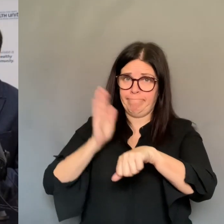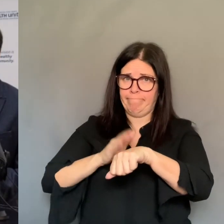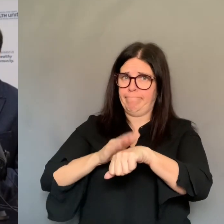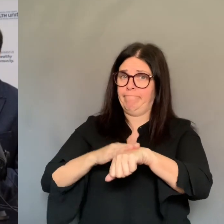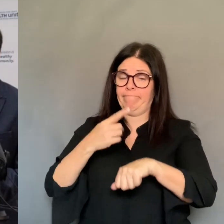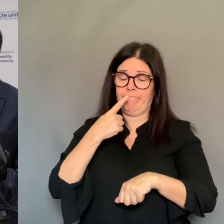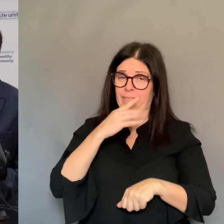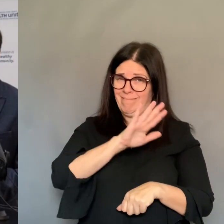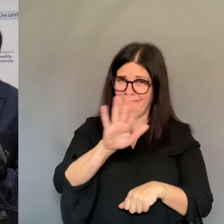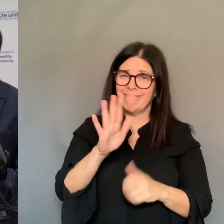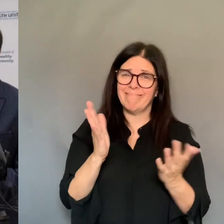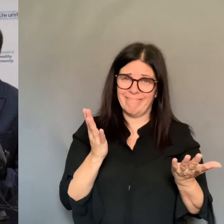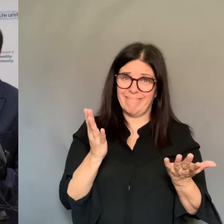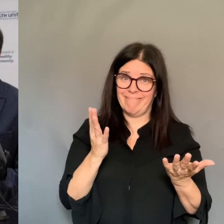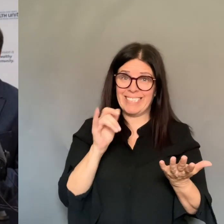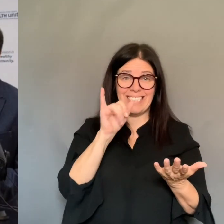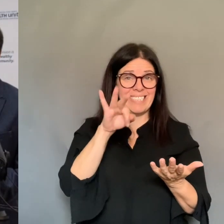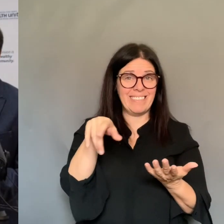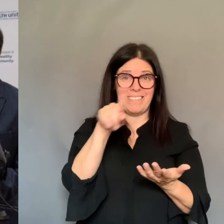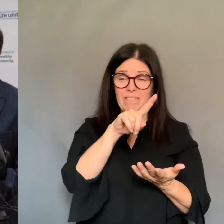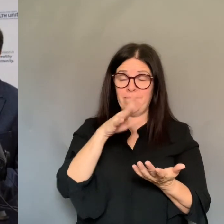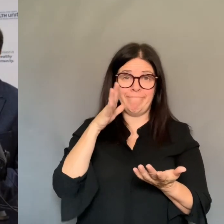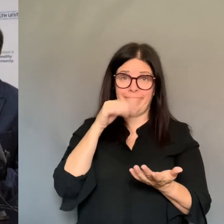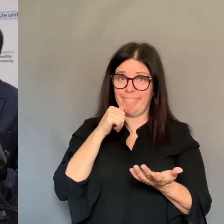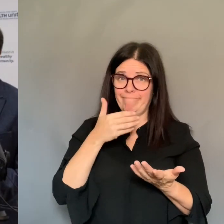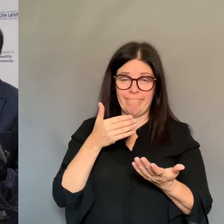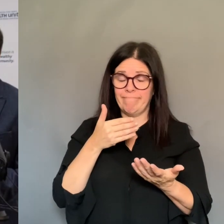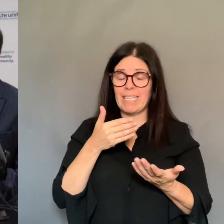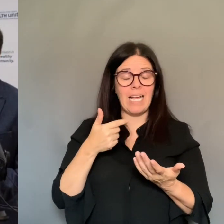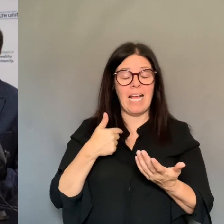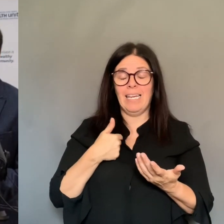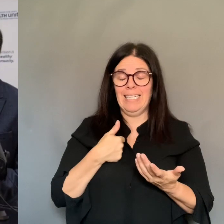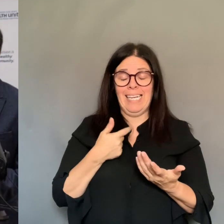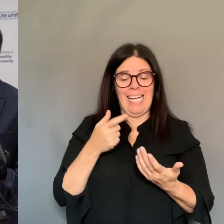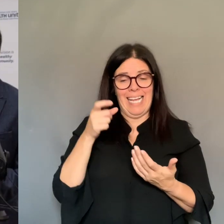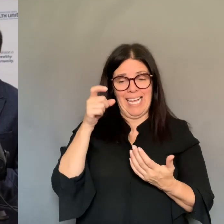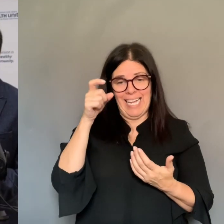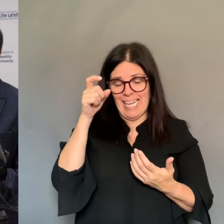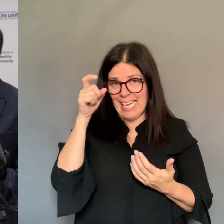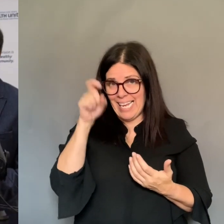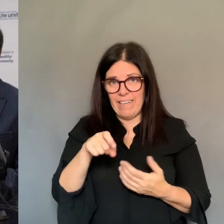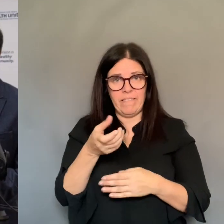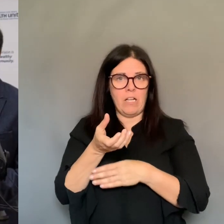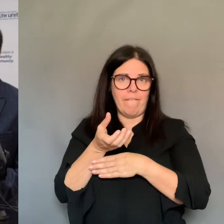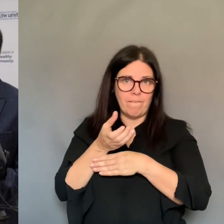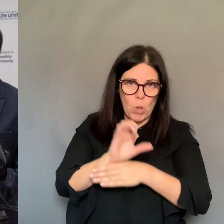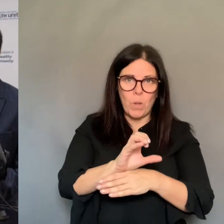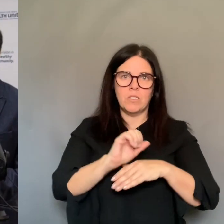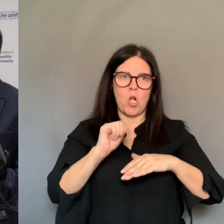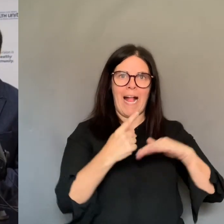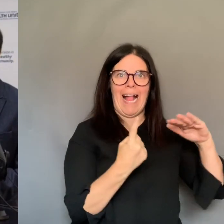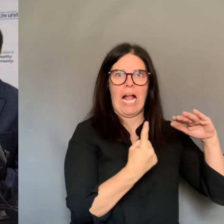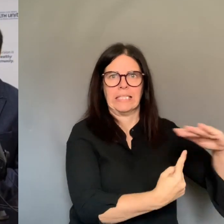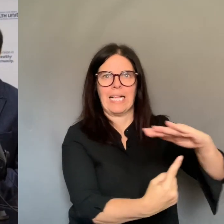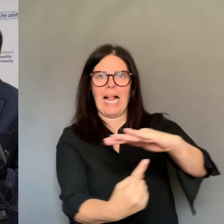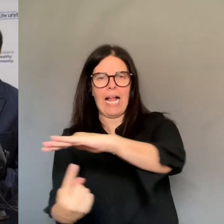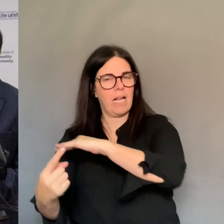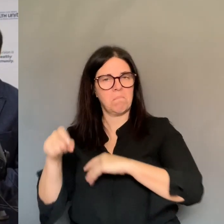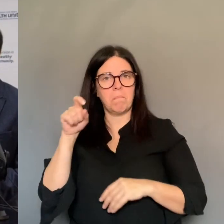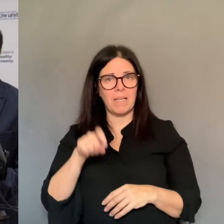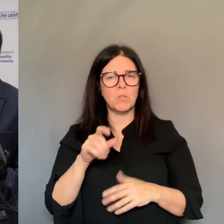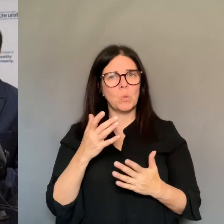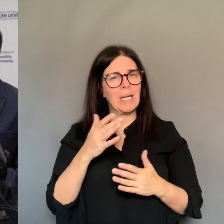saying, listen, if you flood this, then, you know, at some point, I'm going to have to like shut it down and like really isolate everybody. So